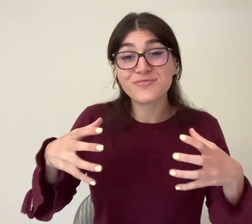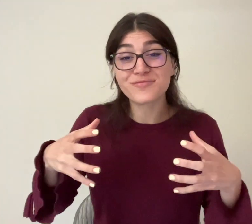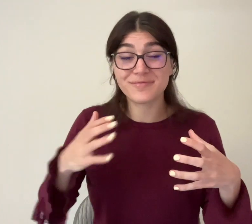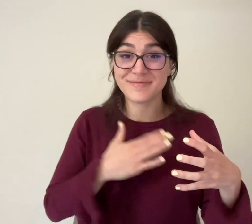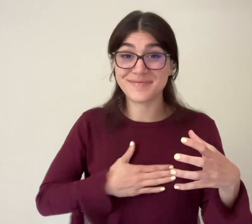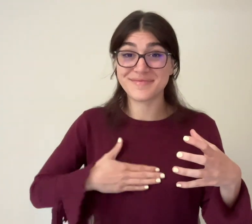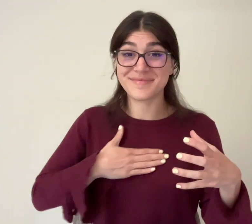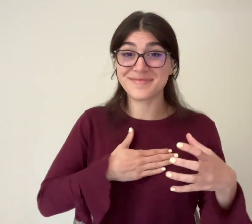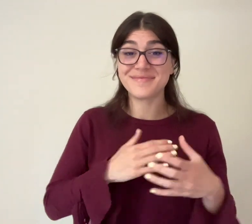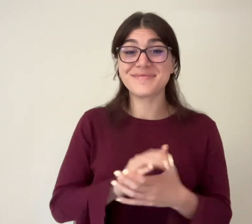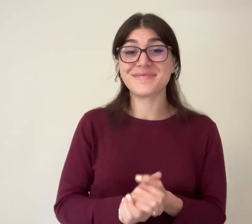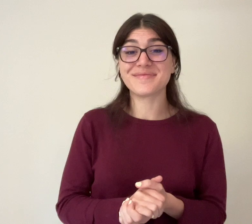services.